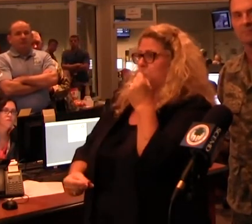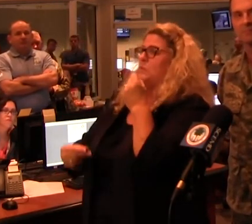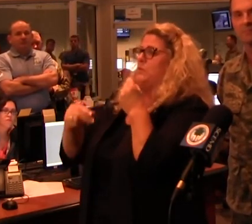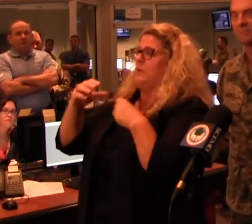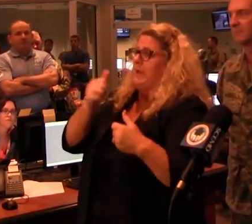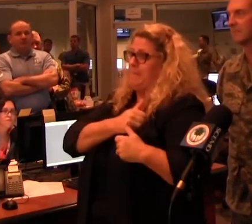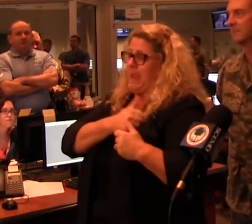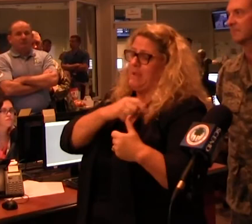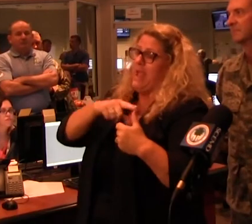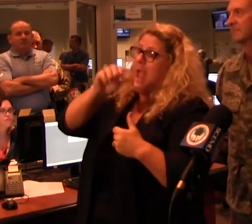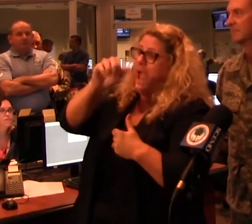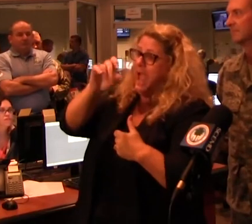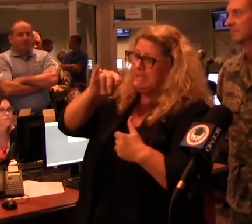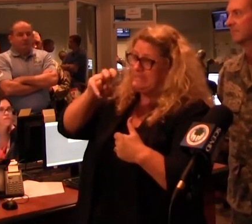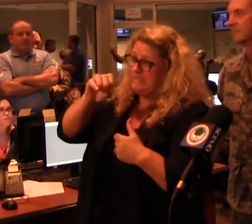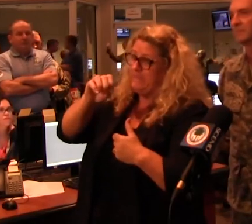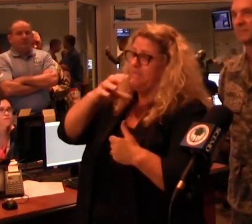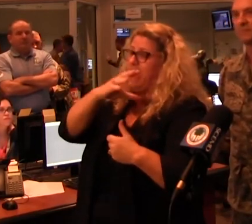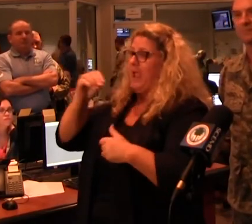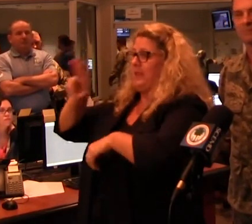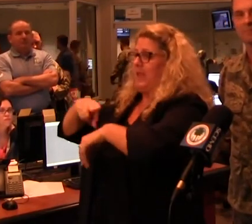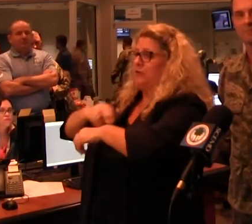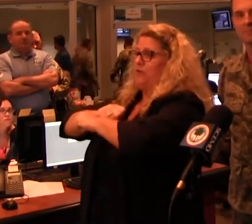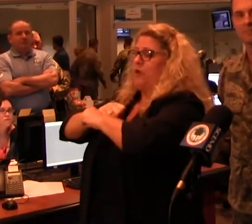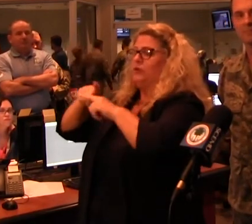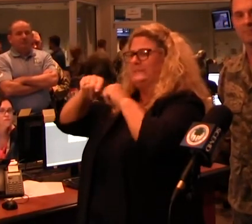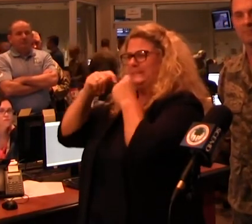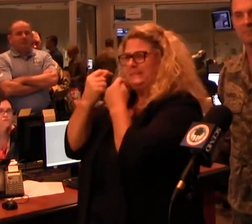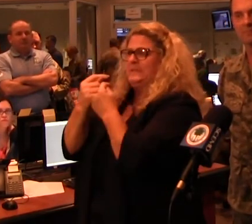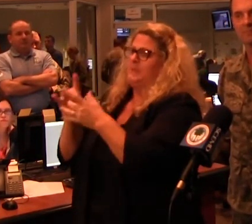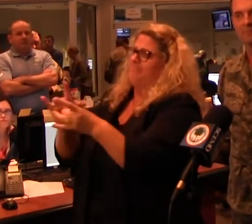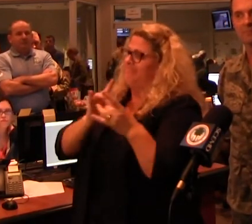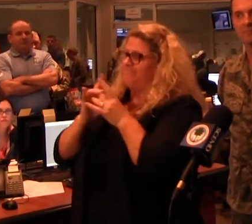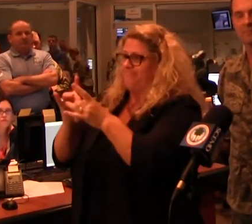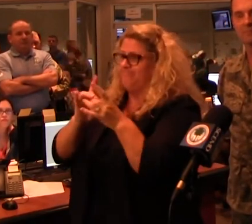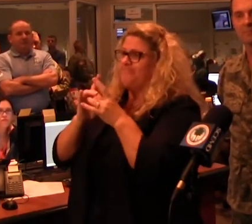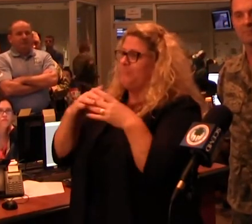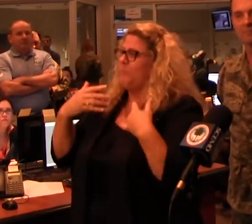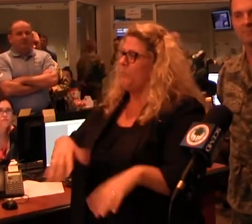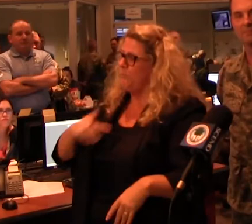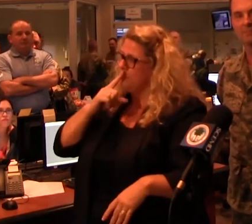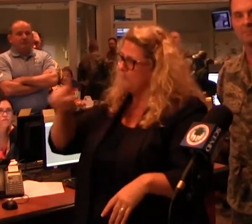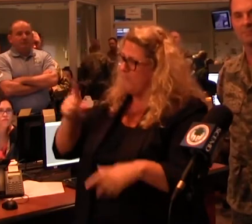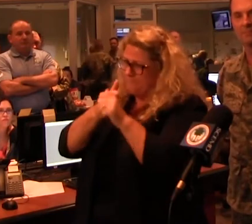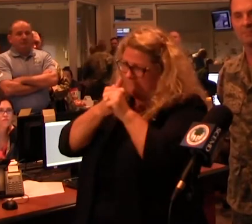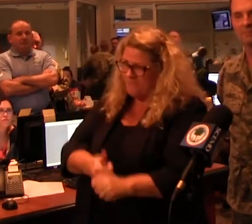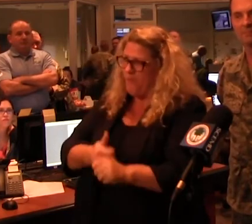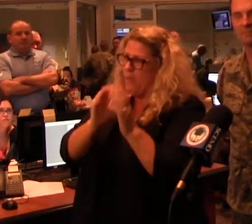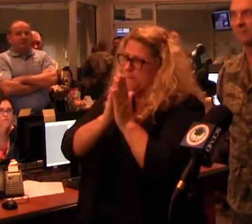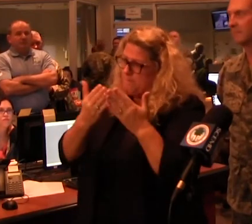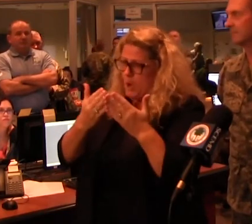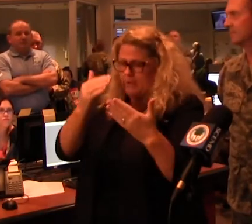the active duty and the National Guard to team together with unity of effort. Overall, this has been almost textbook with respect to the